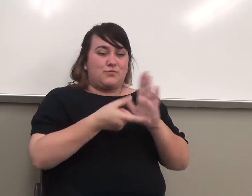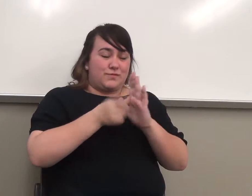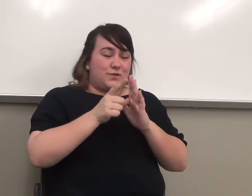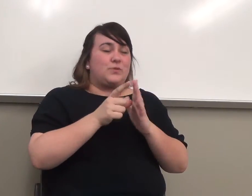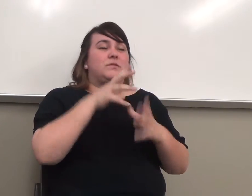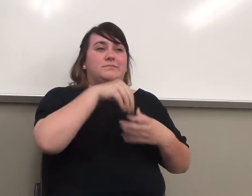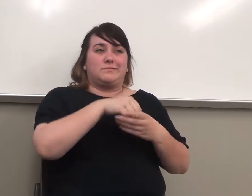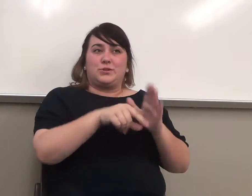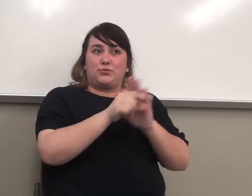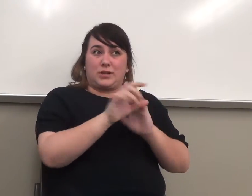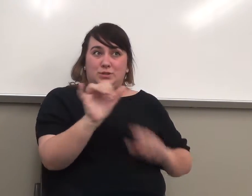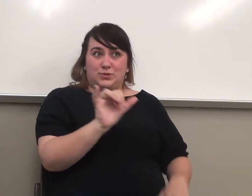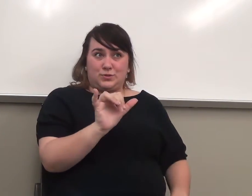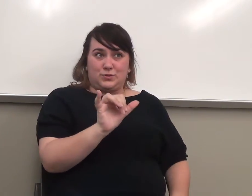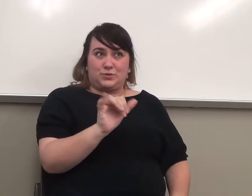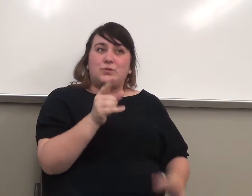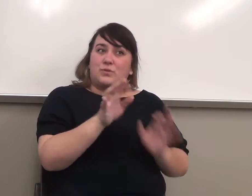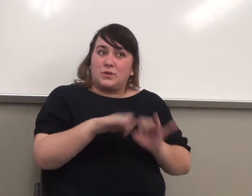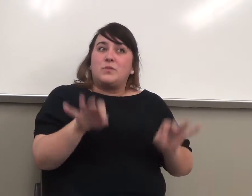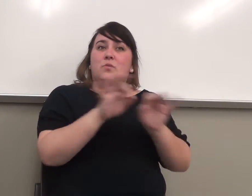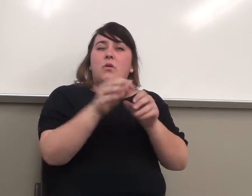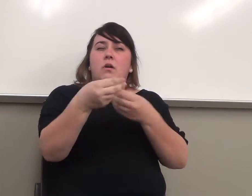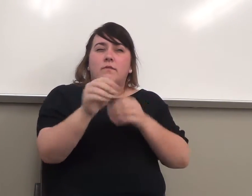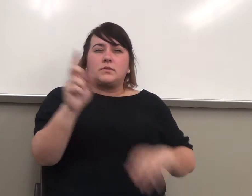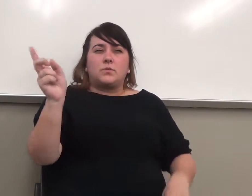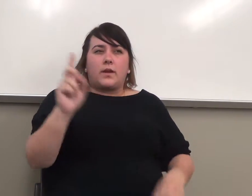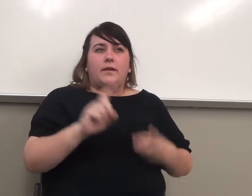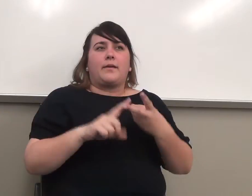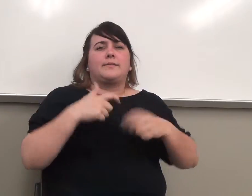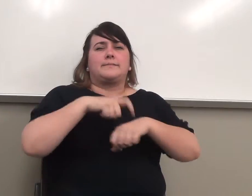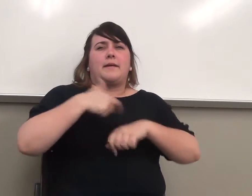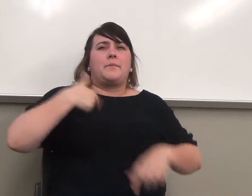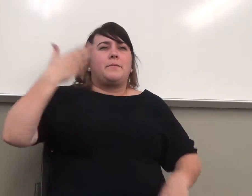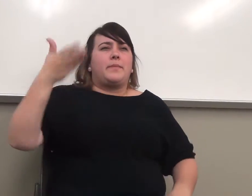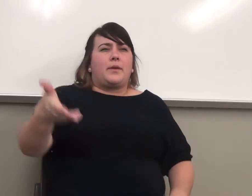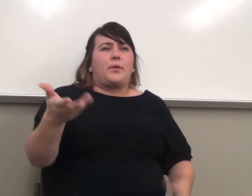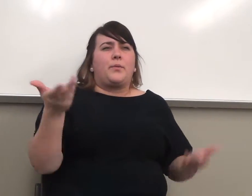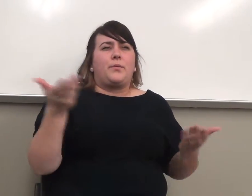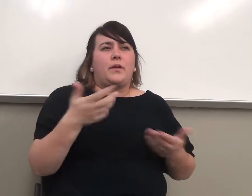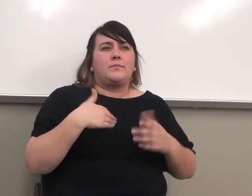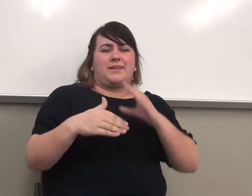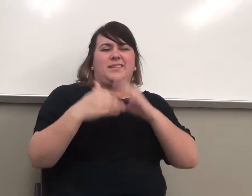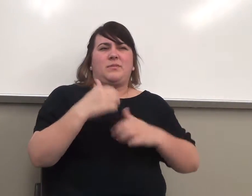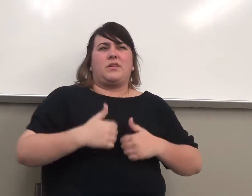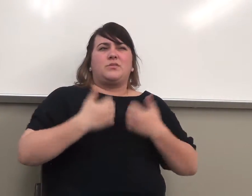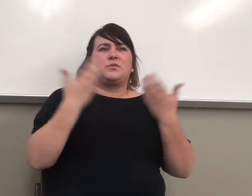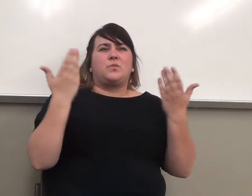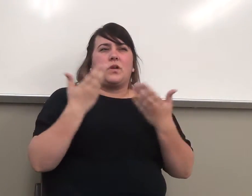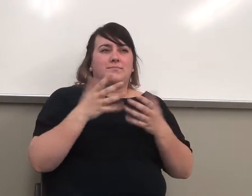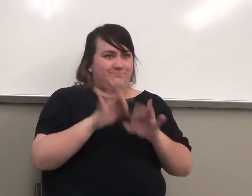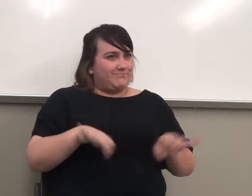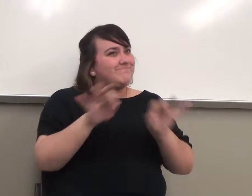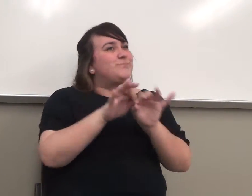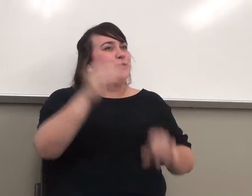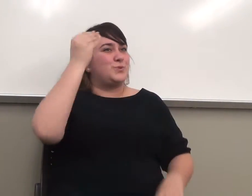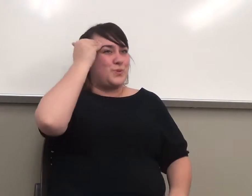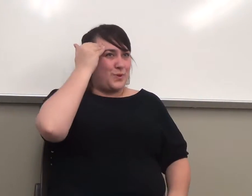know where my office is, when I'm there, and what my email address is. I'm perfectly happy to